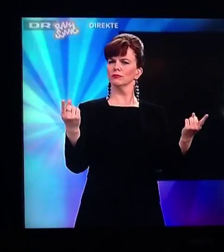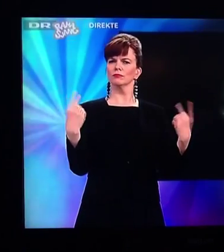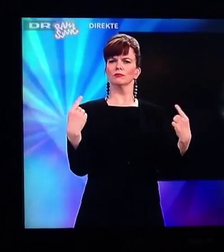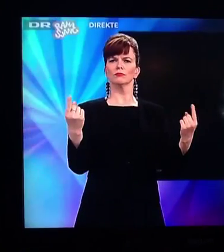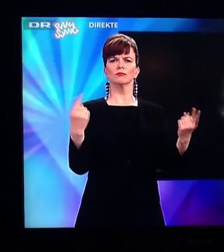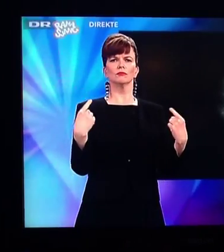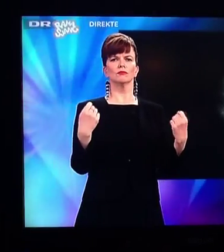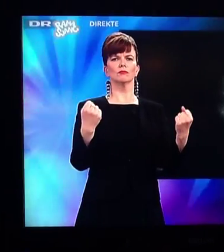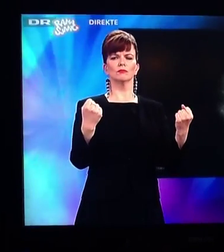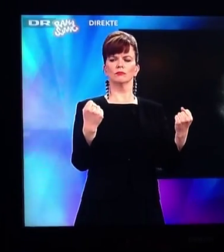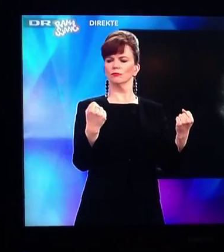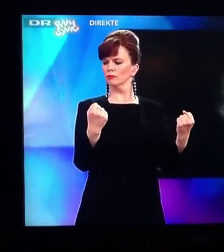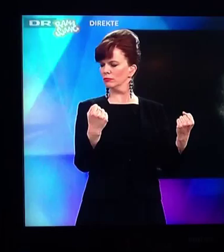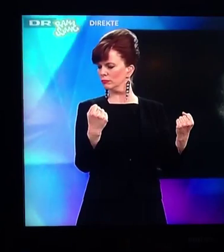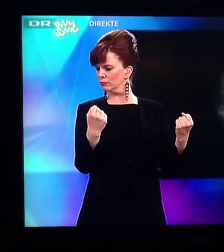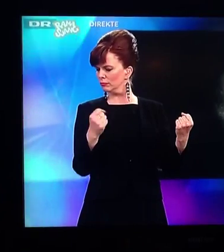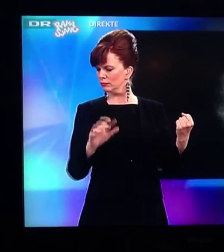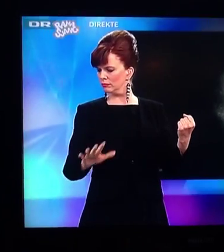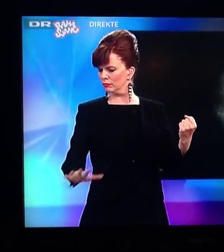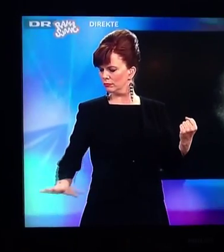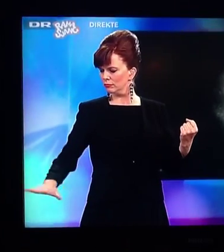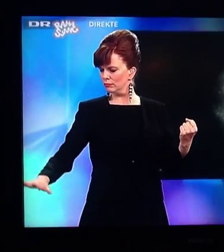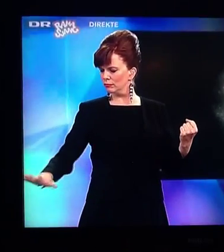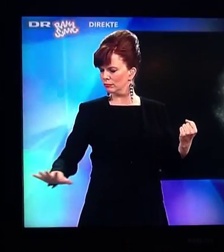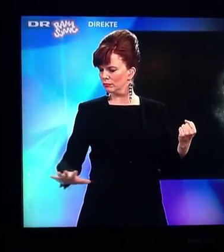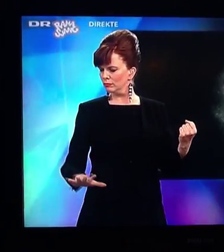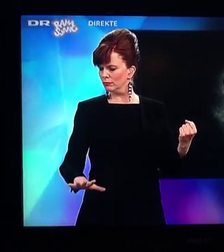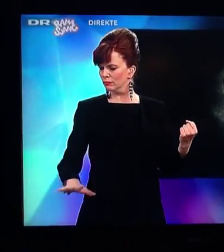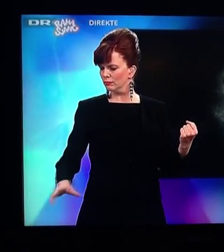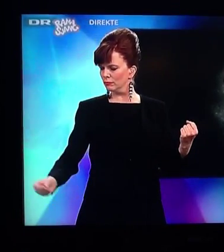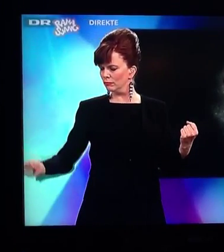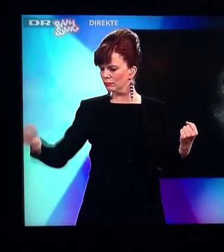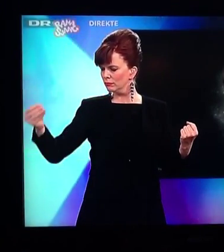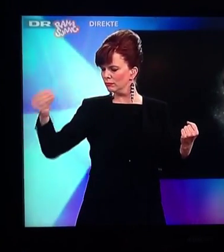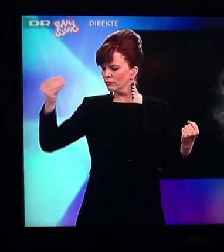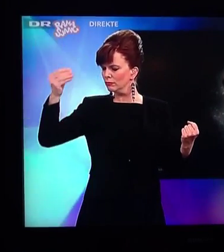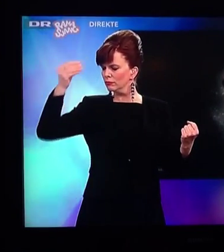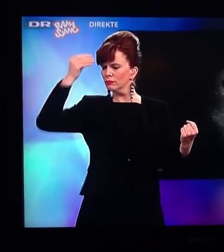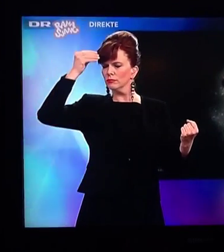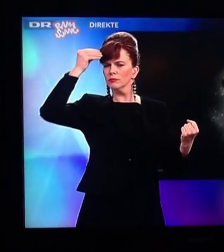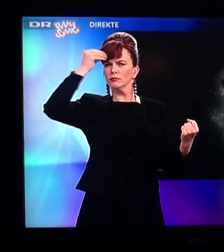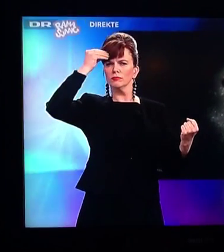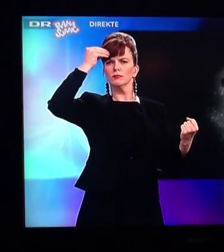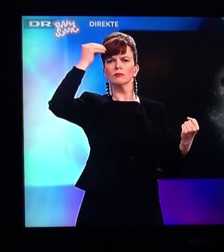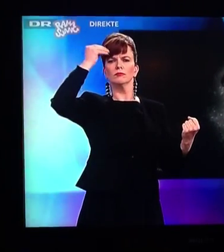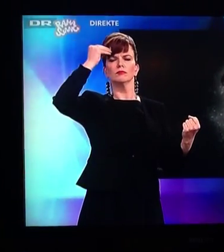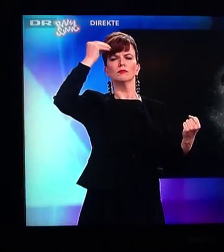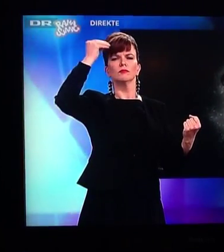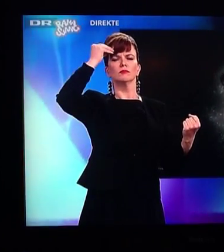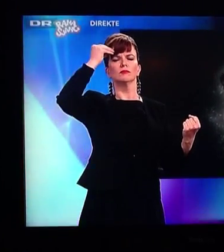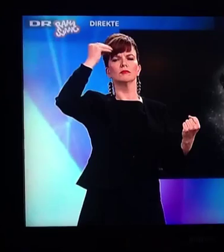The empty seat beside me keeps you on my mind.